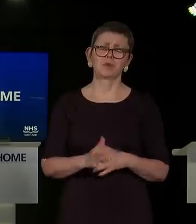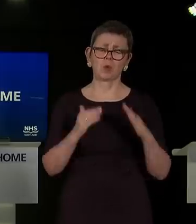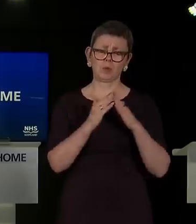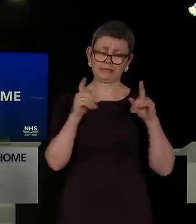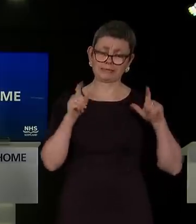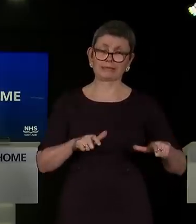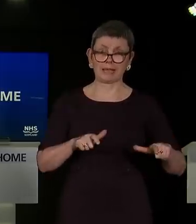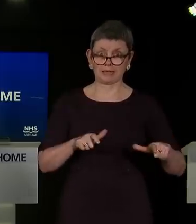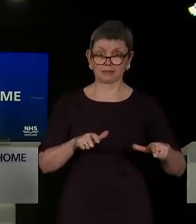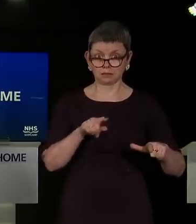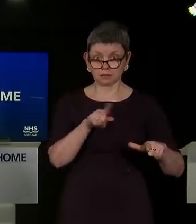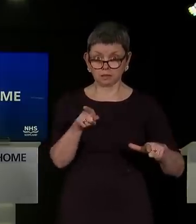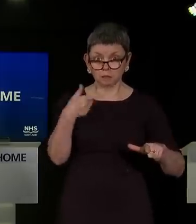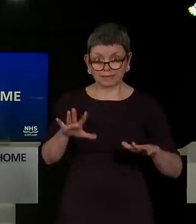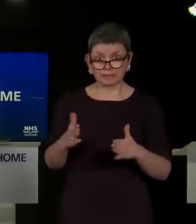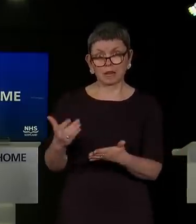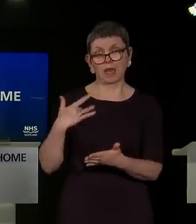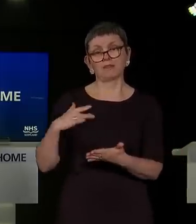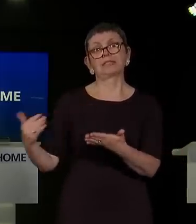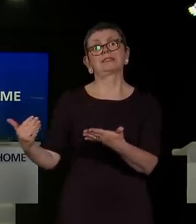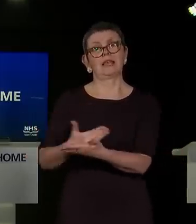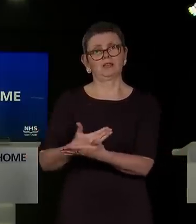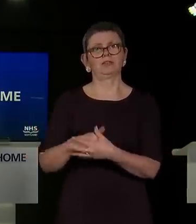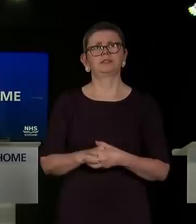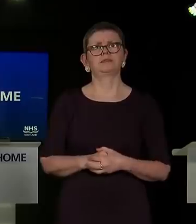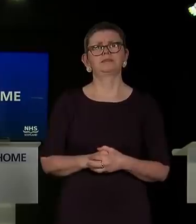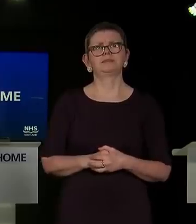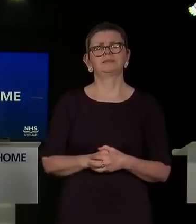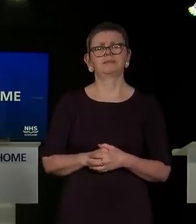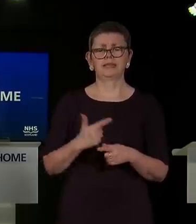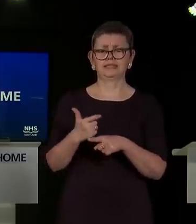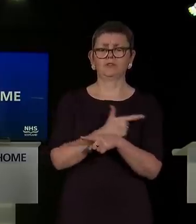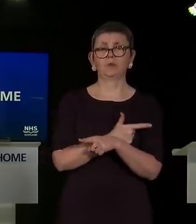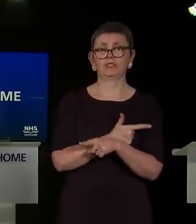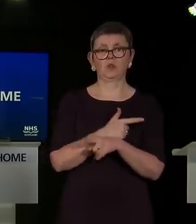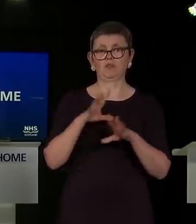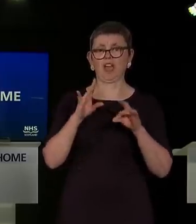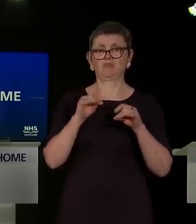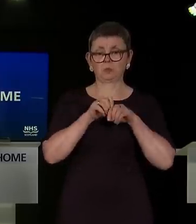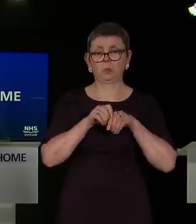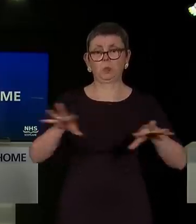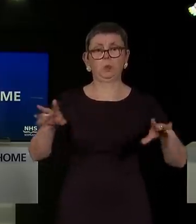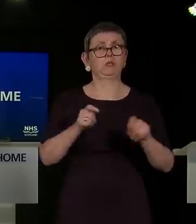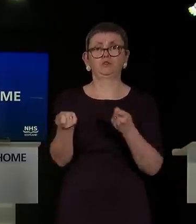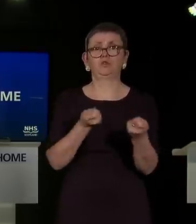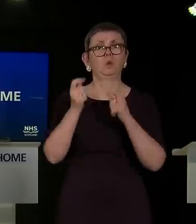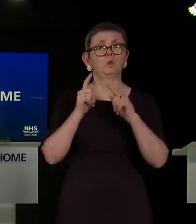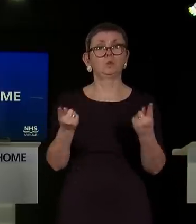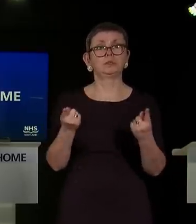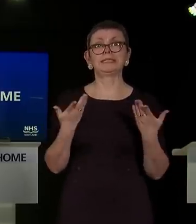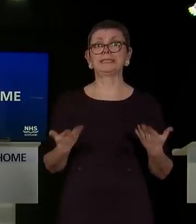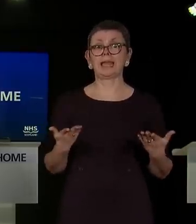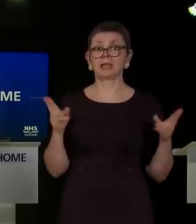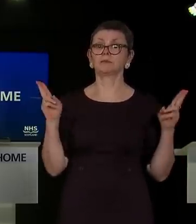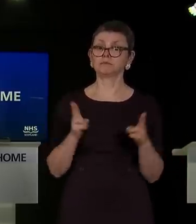at home, you have saved lives. Seven weeks ago, the virus was spreading out of control. Today, it is in retreat.